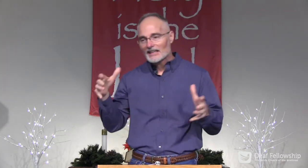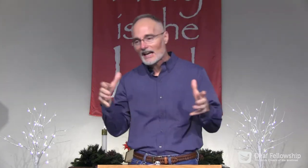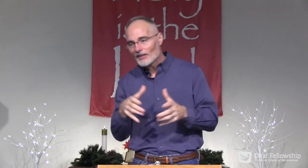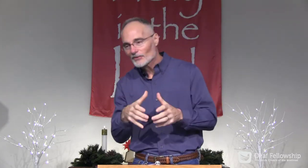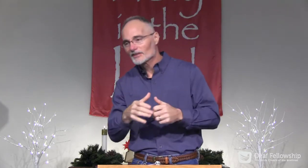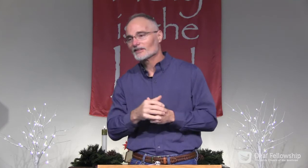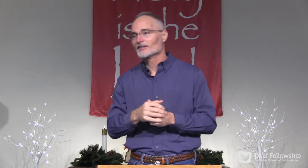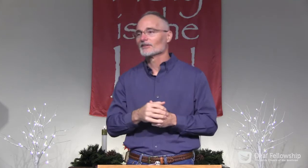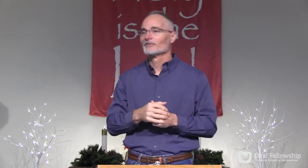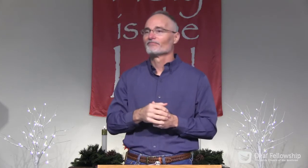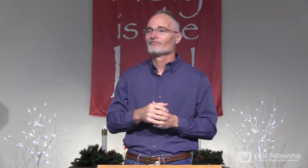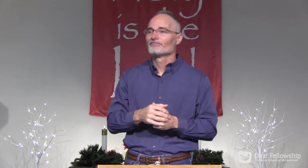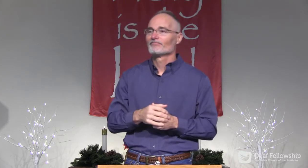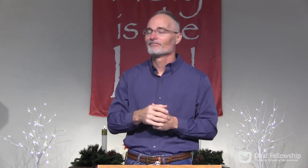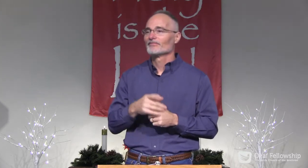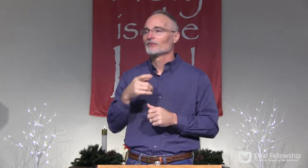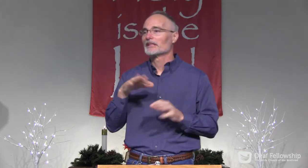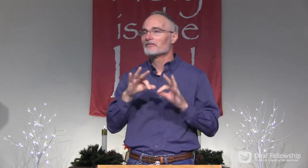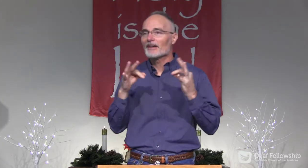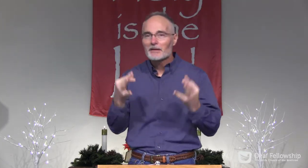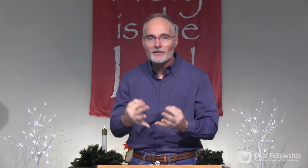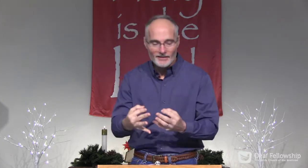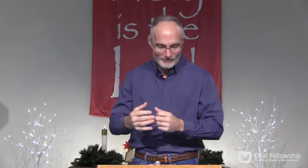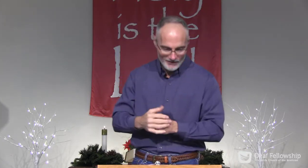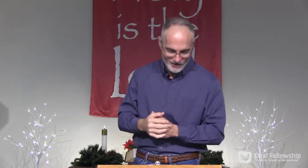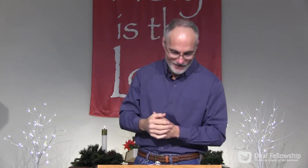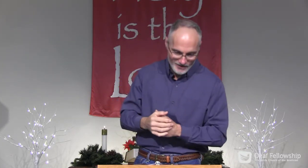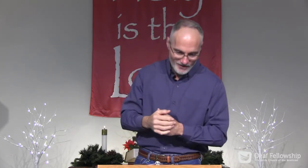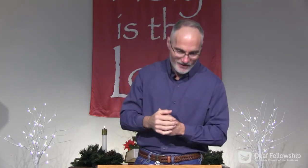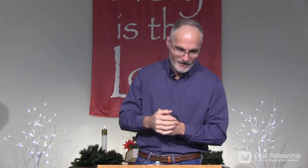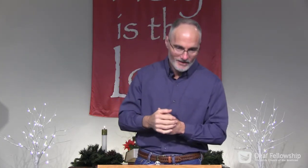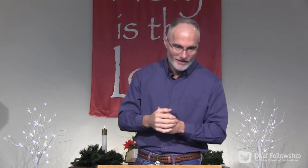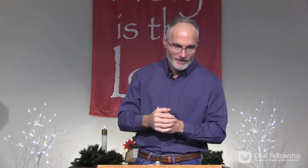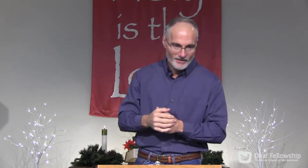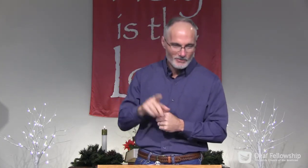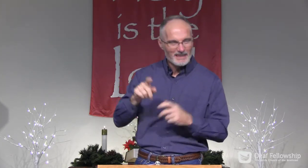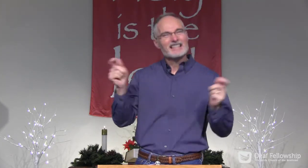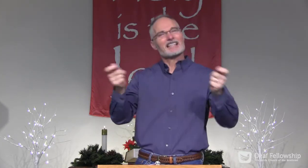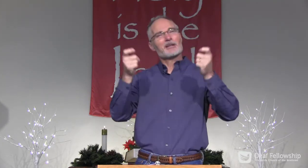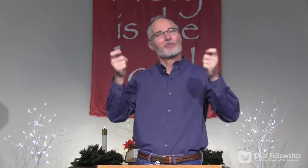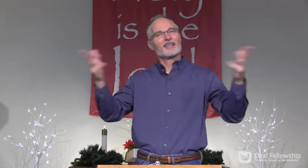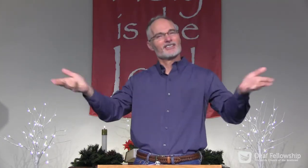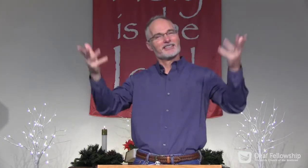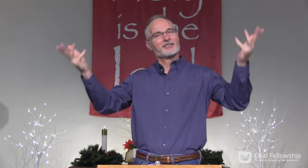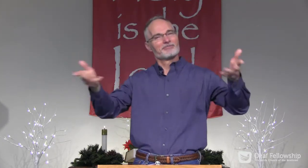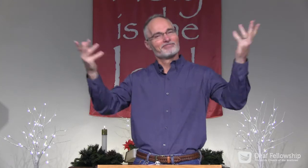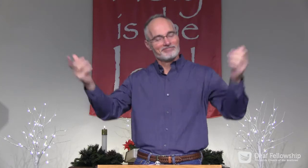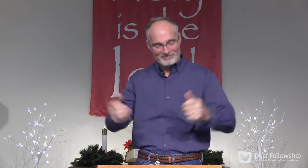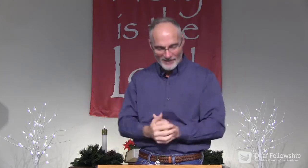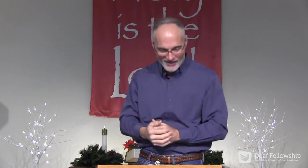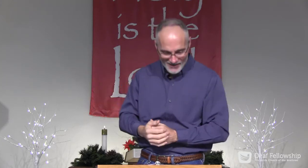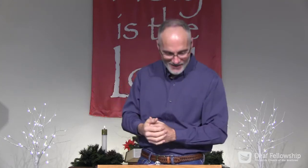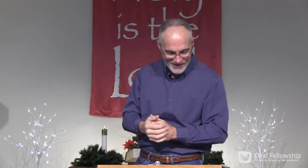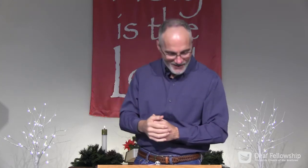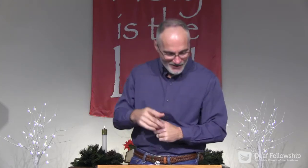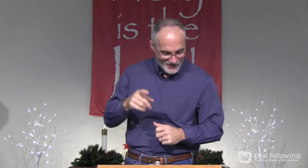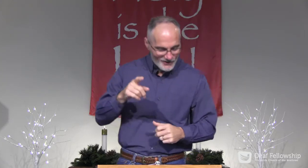We need the gatherings. We need family. We need a celebration.